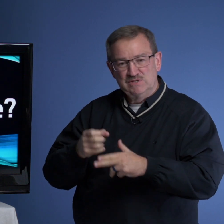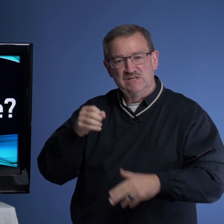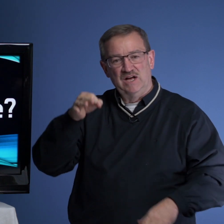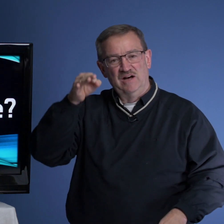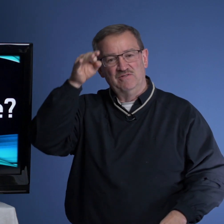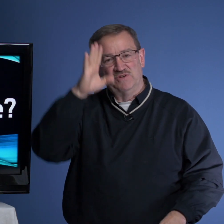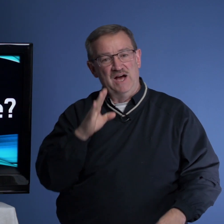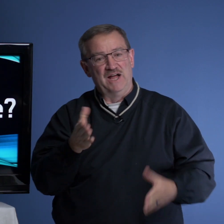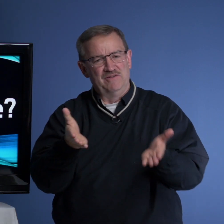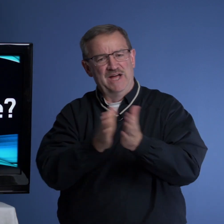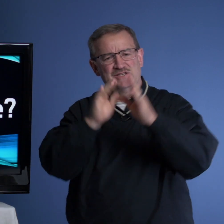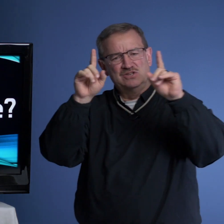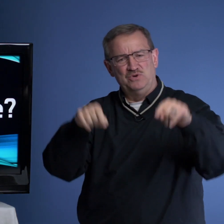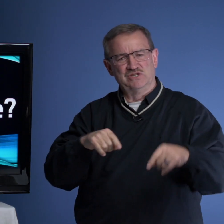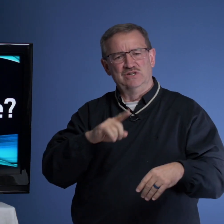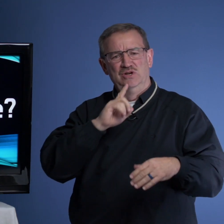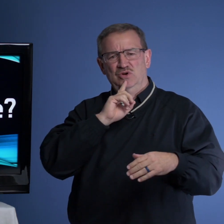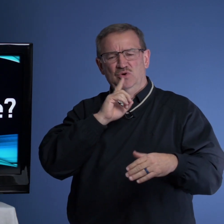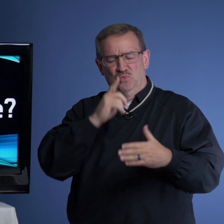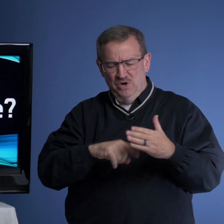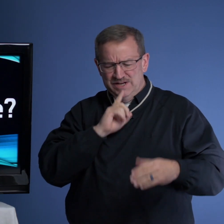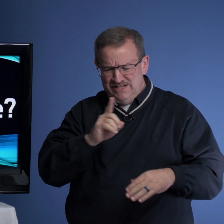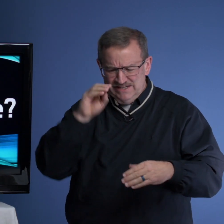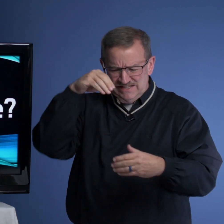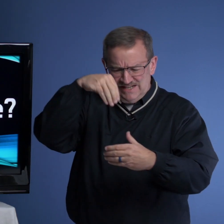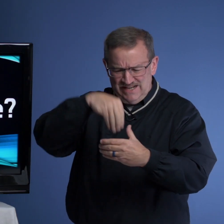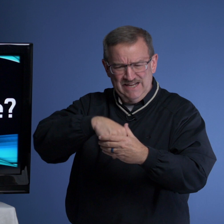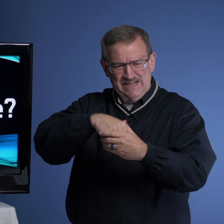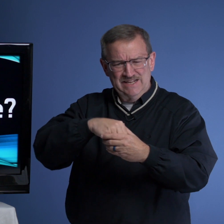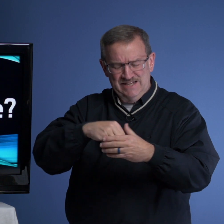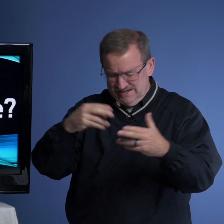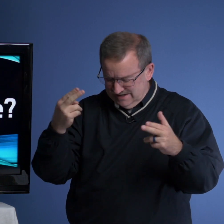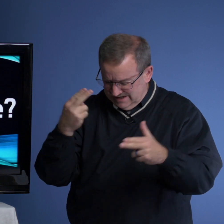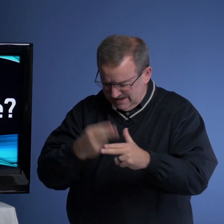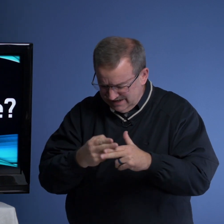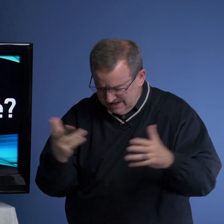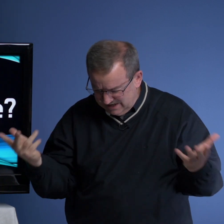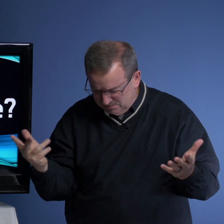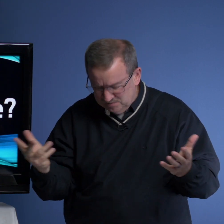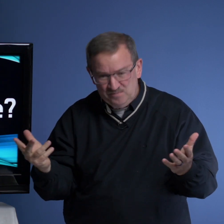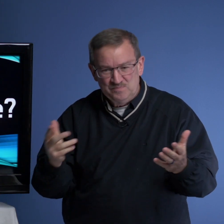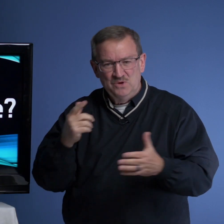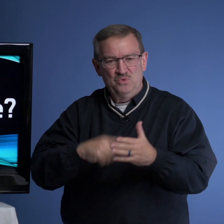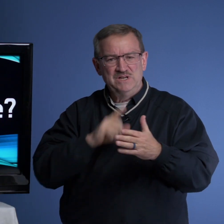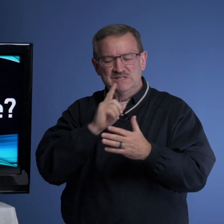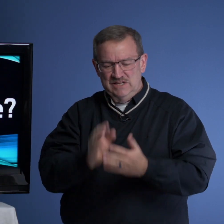of God. I've asked the question, what is in a name? What is the